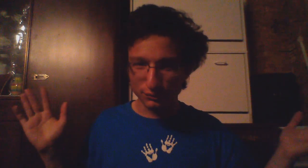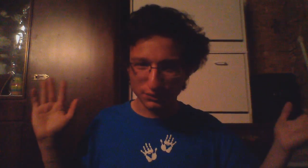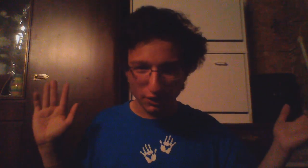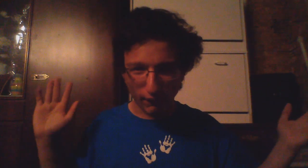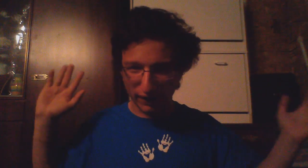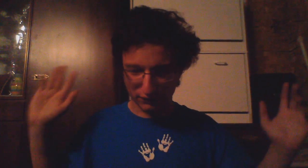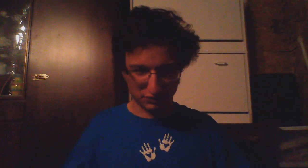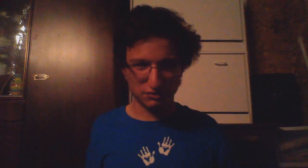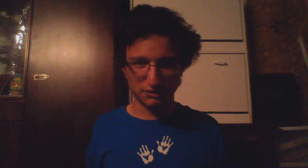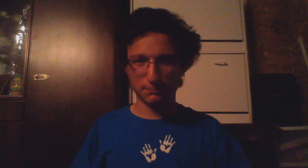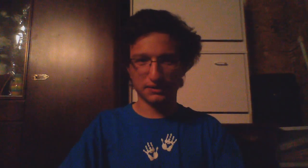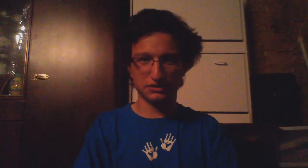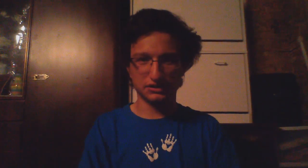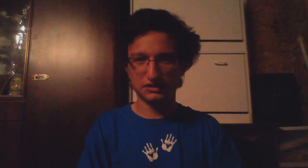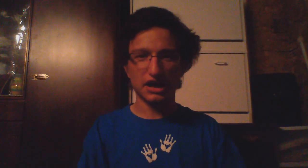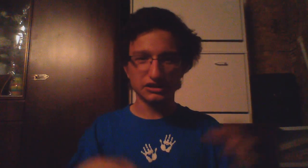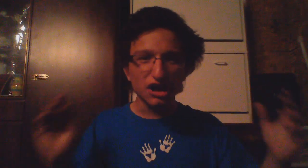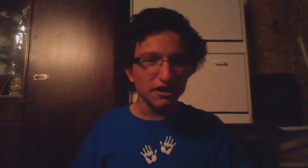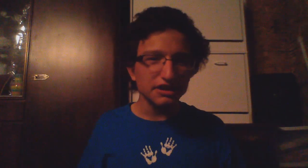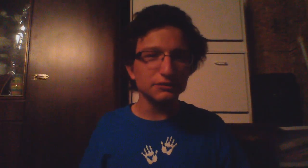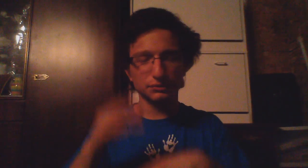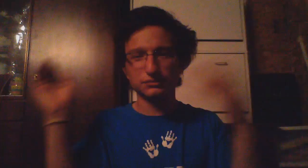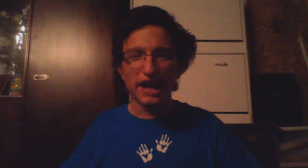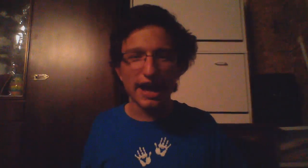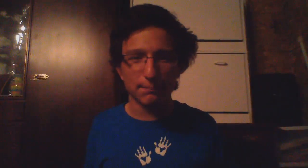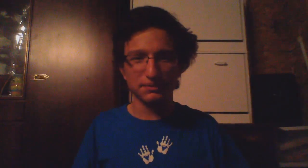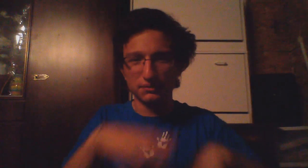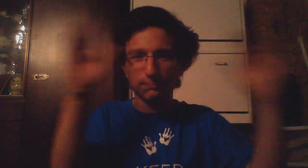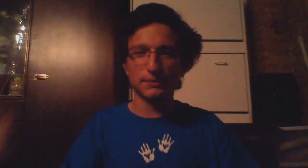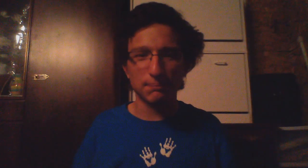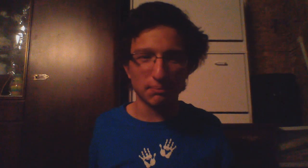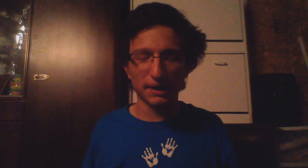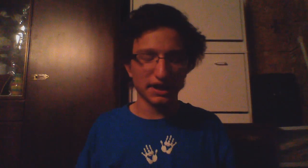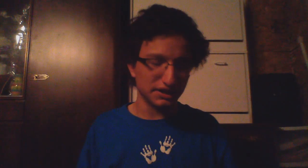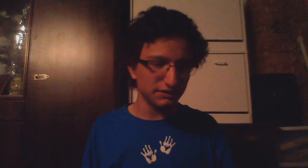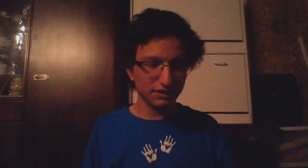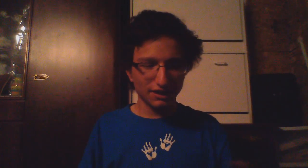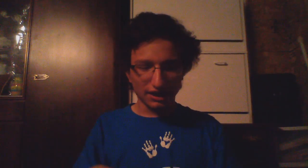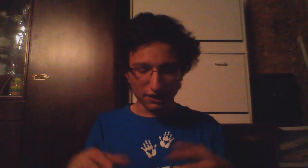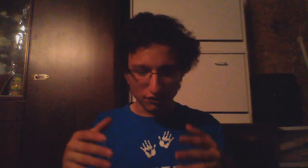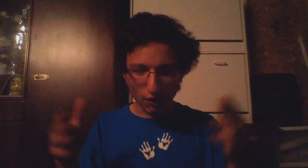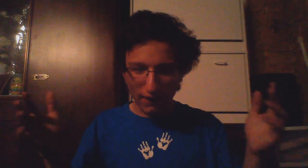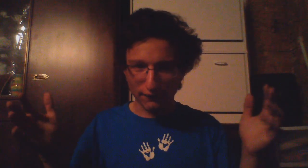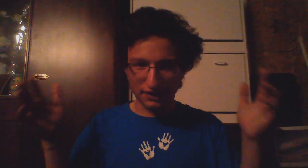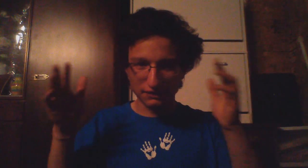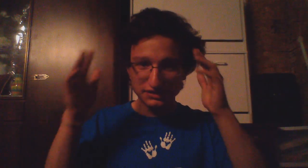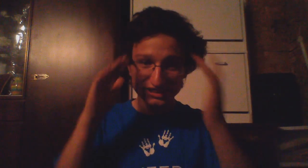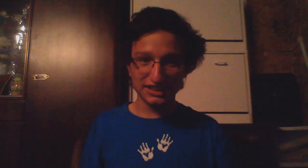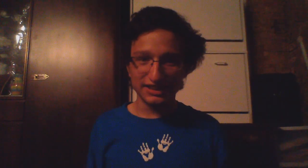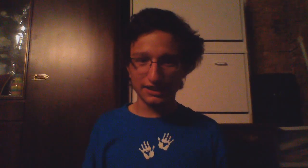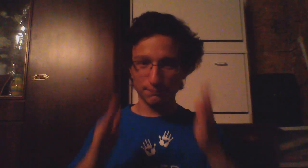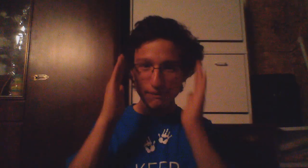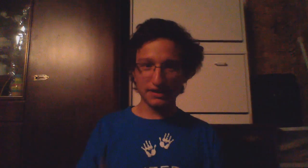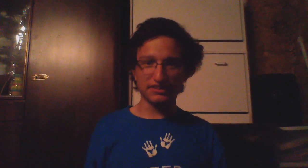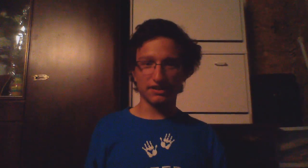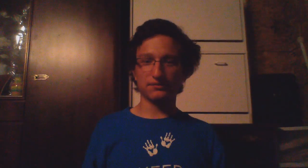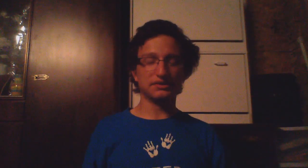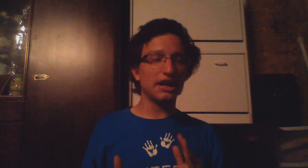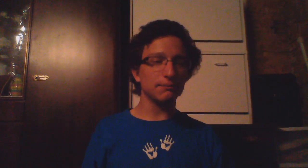would go out into it because it's not sunny or happy or people playing and I'd go out and I'd sit and meditate for 10